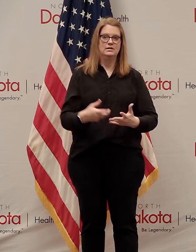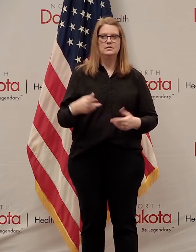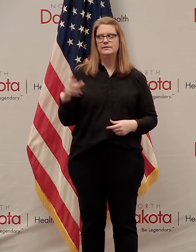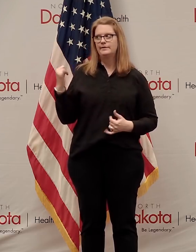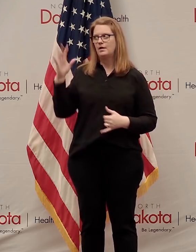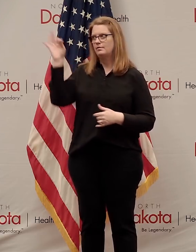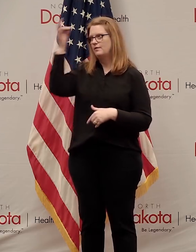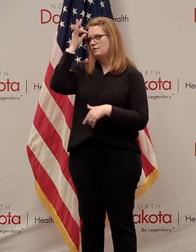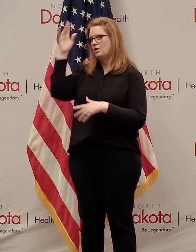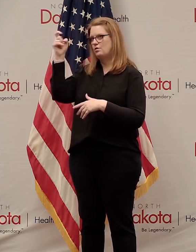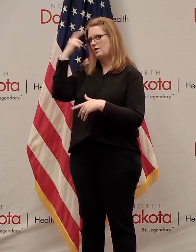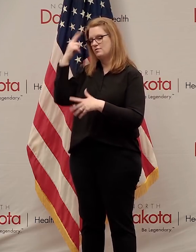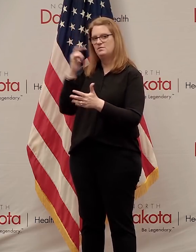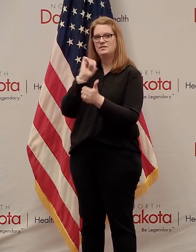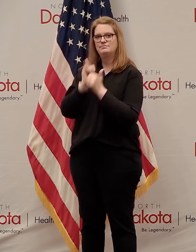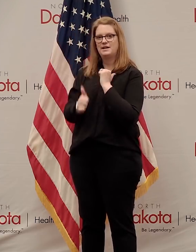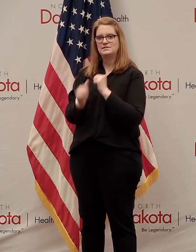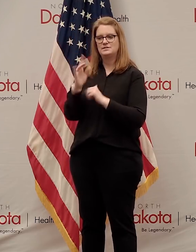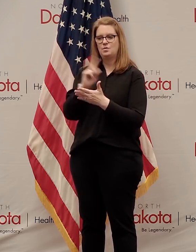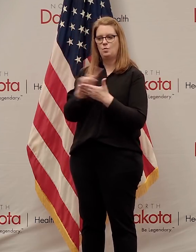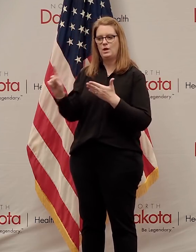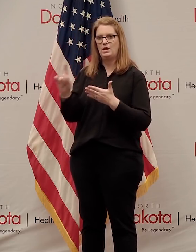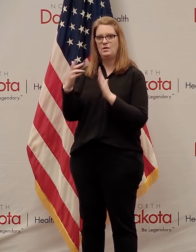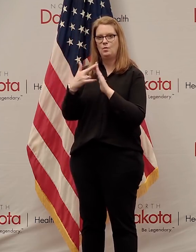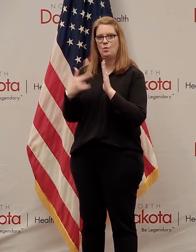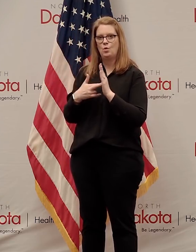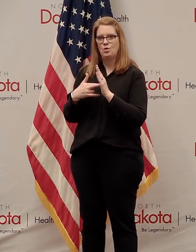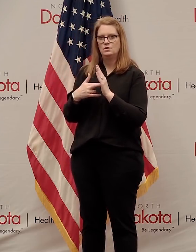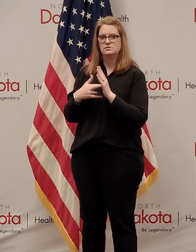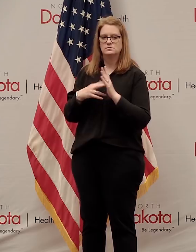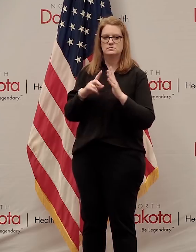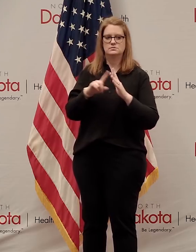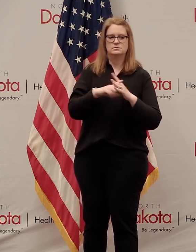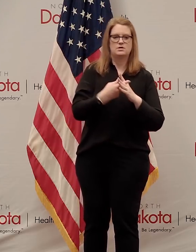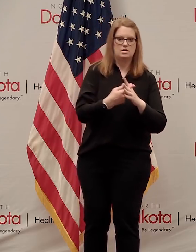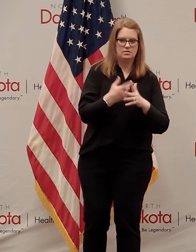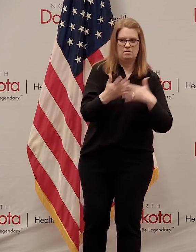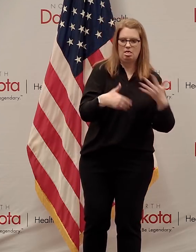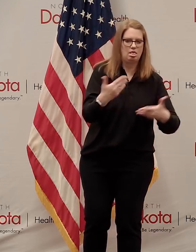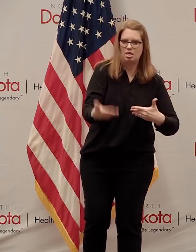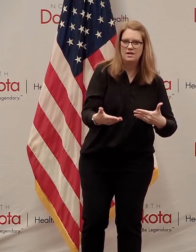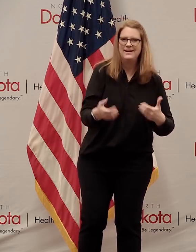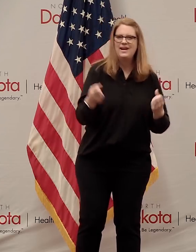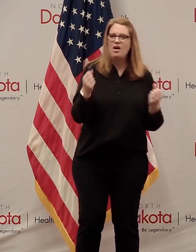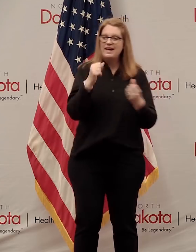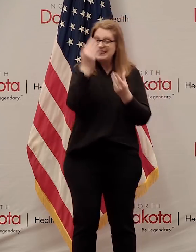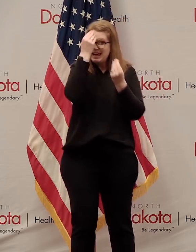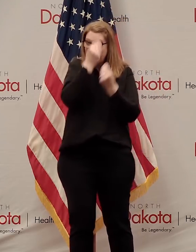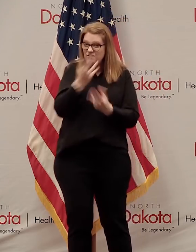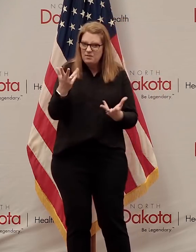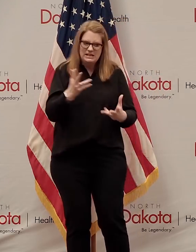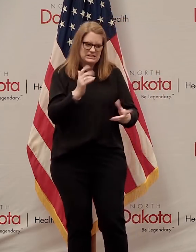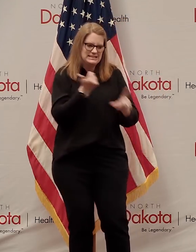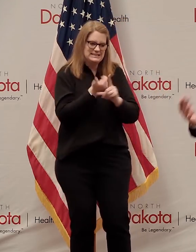new program, passed it in a week, launched it. You know, the rules came out about the time they launched it. You know, trying to get all of that into a system where you can automatically